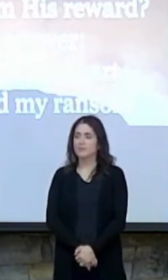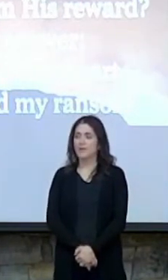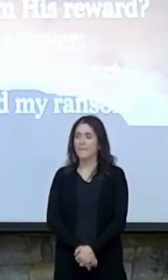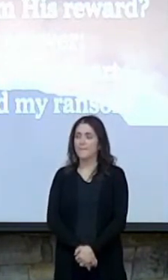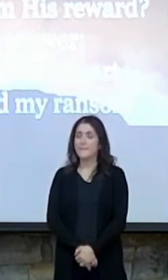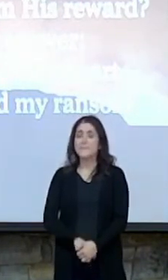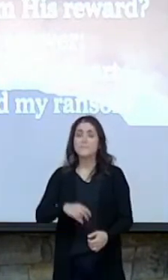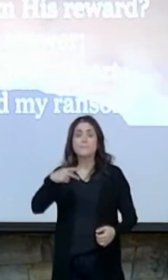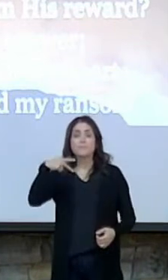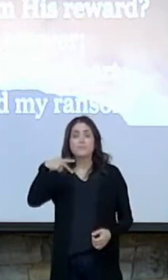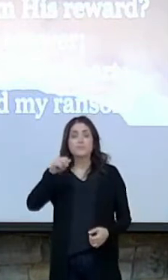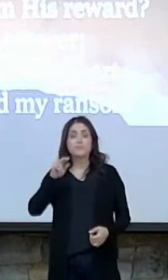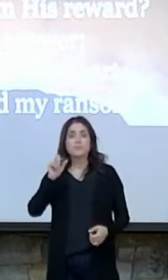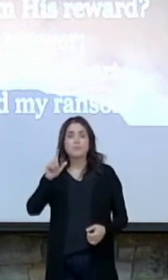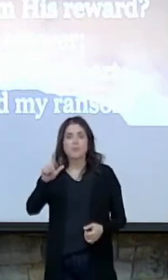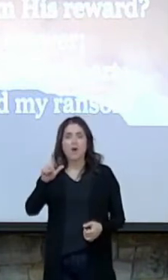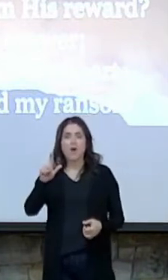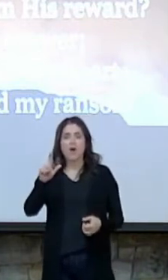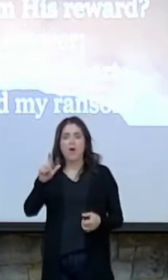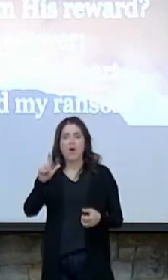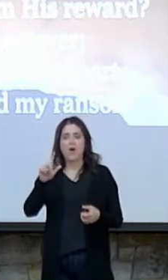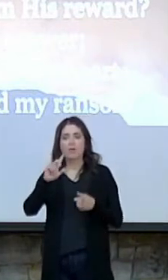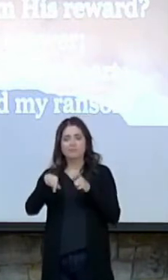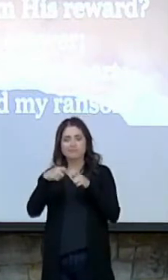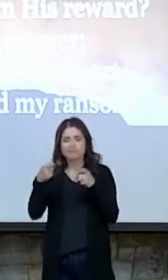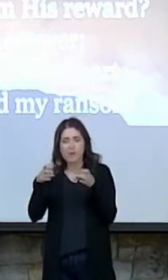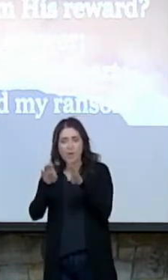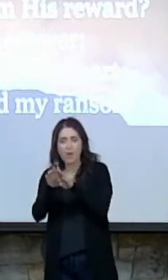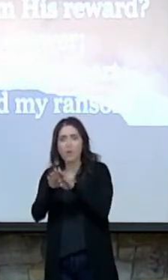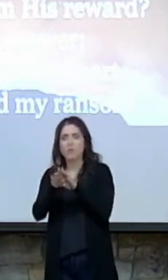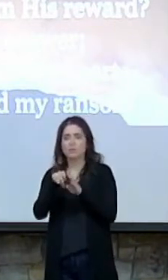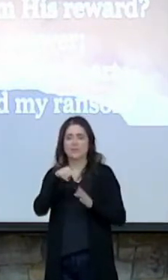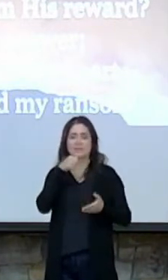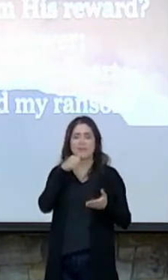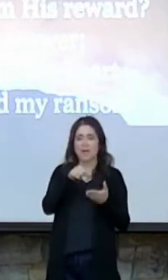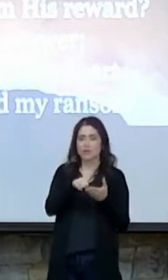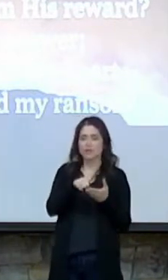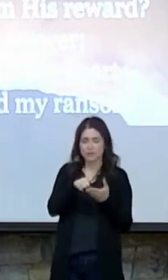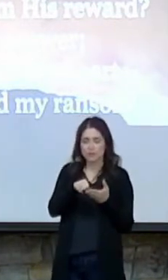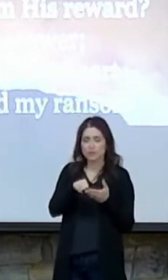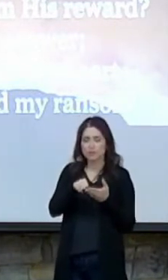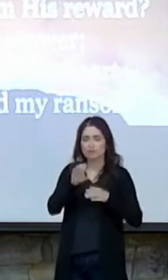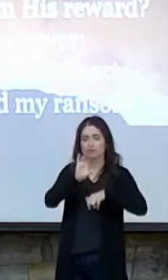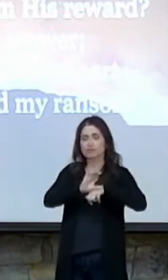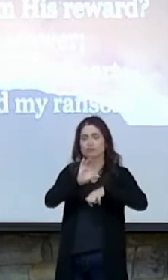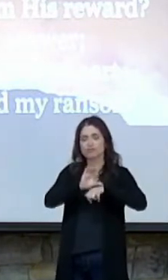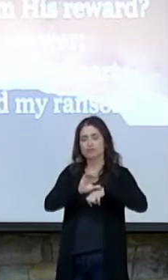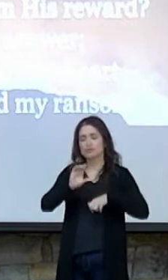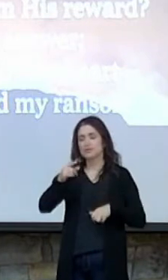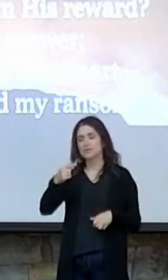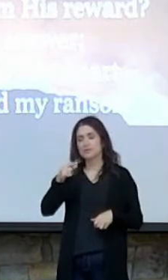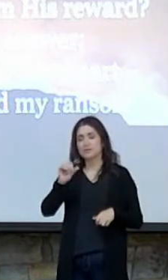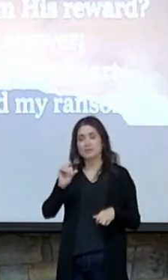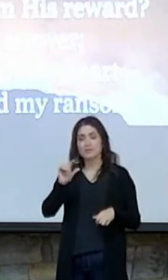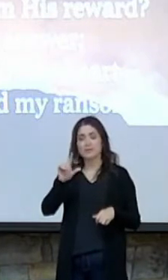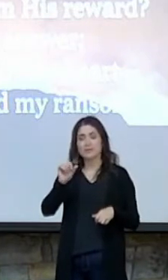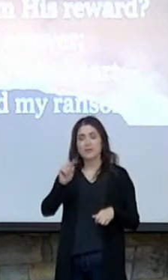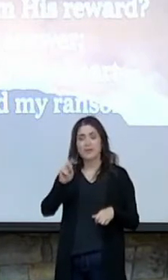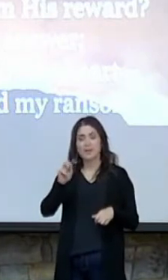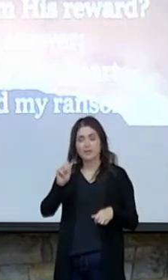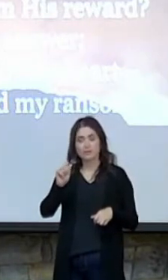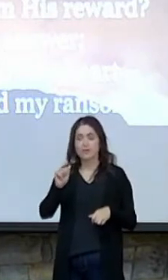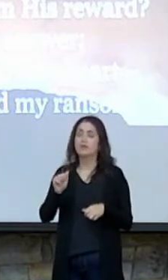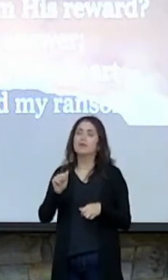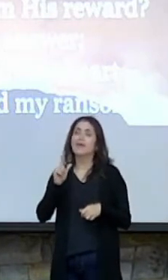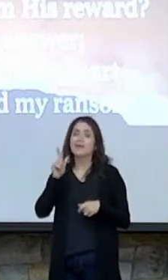Paul is bringing to a close this letter to the church in Galatia that he's written. And he's going to describe